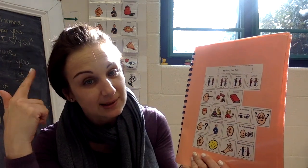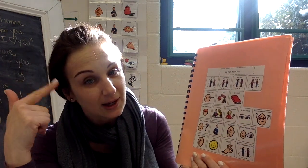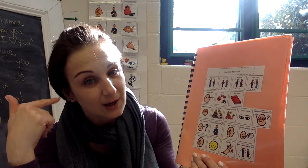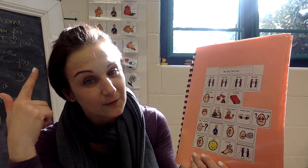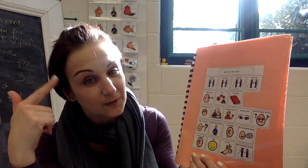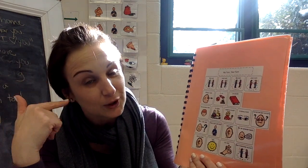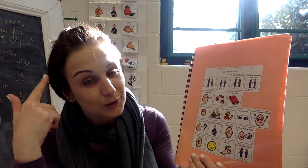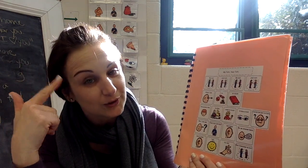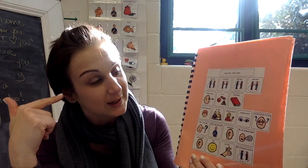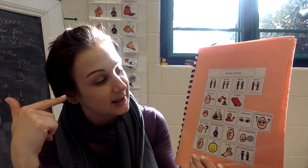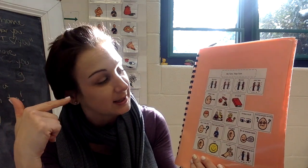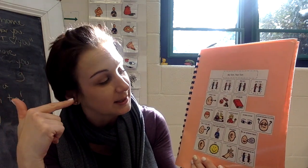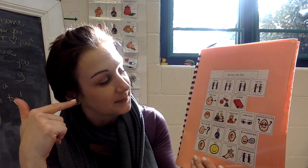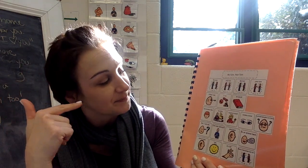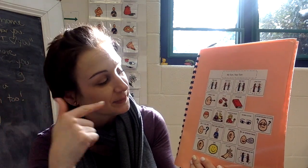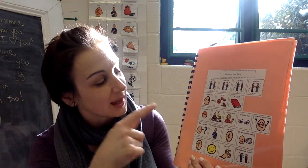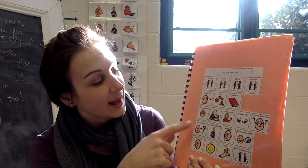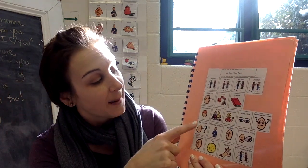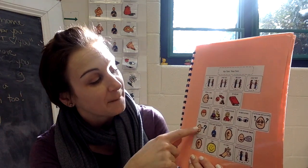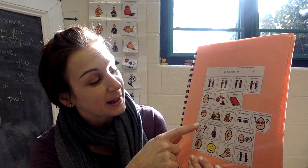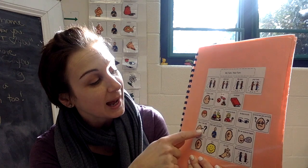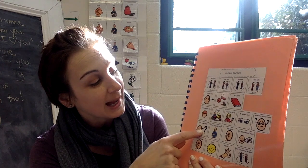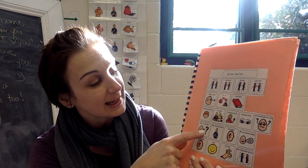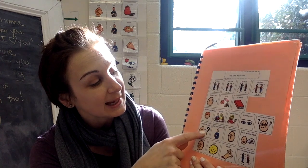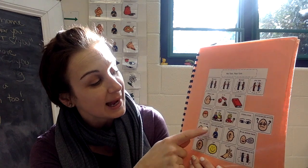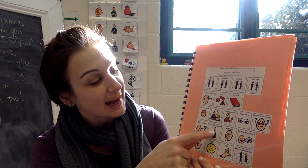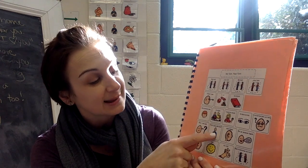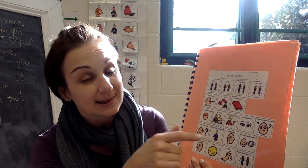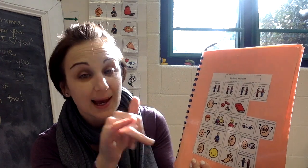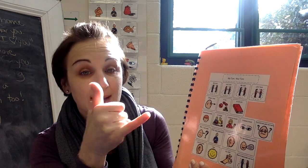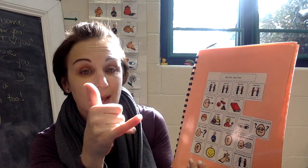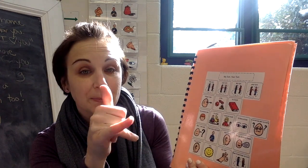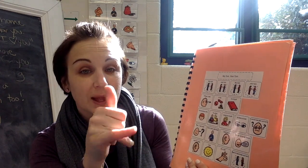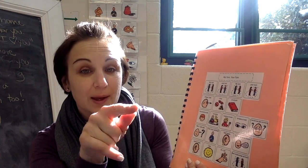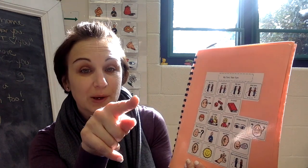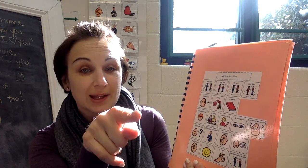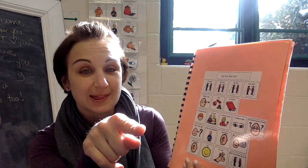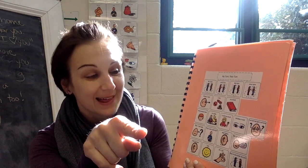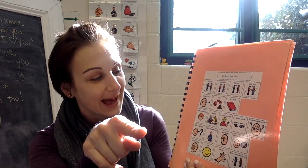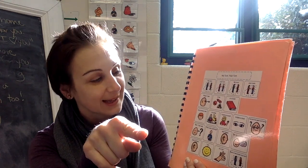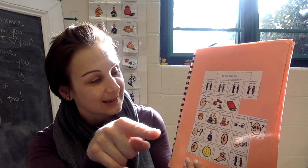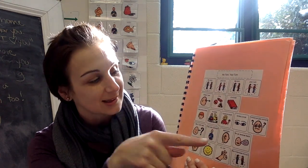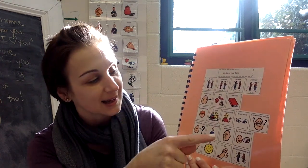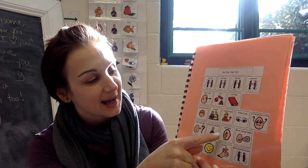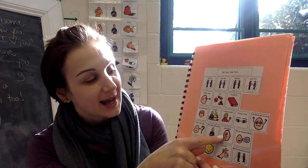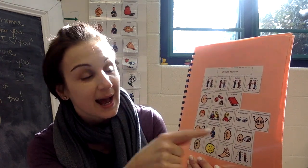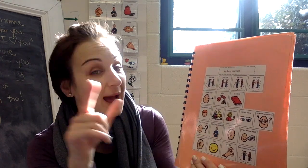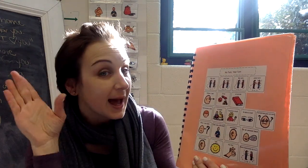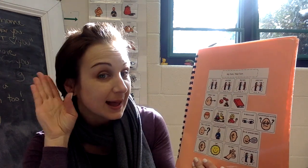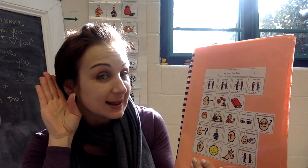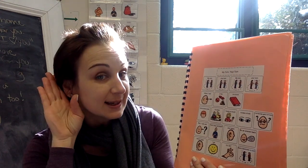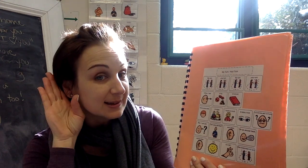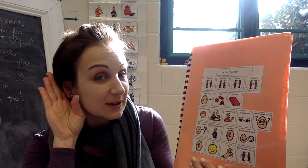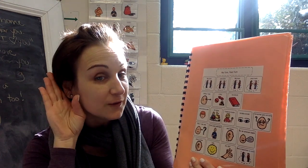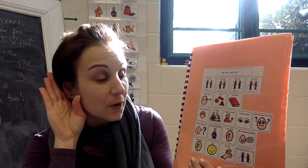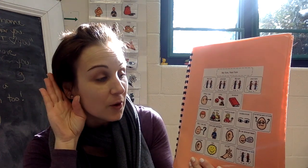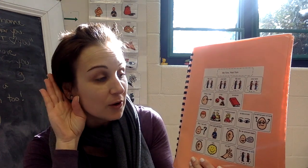confusing. But I can ask, can I play with that? And listen for